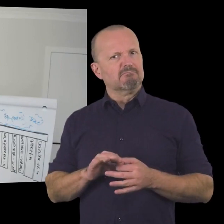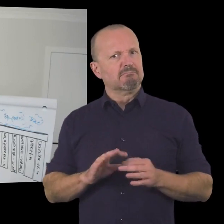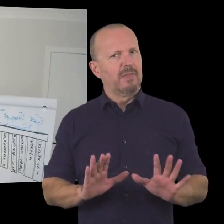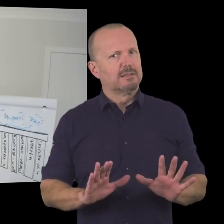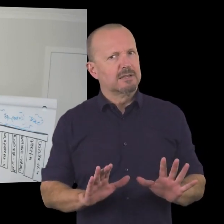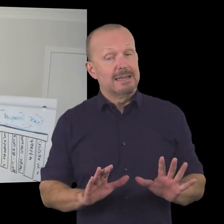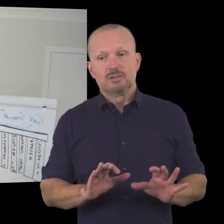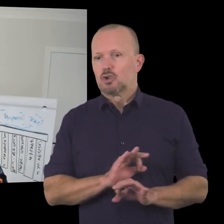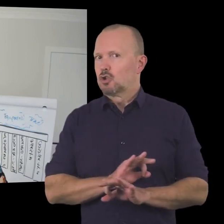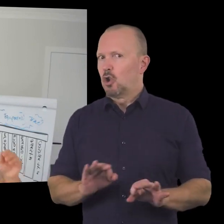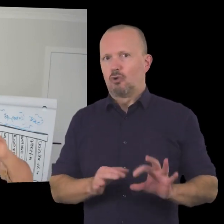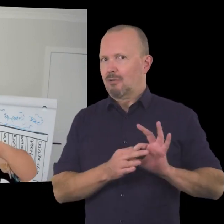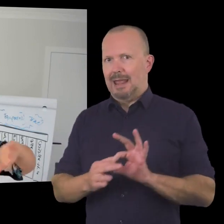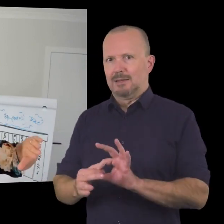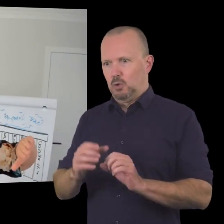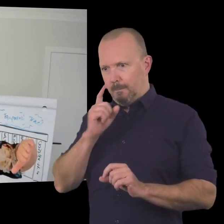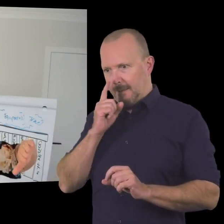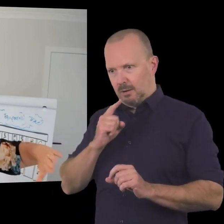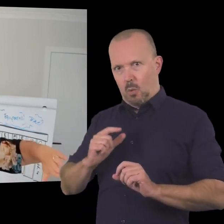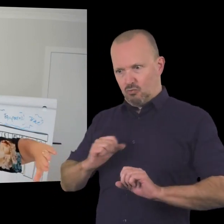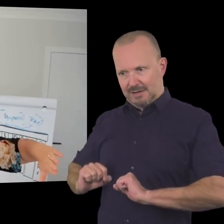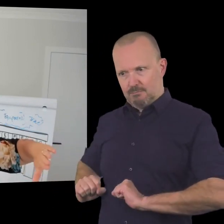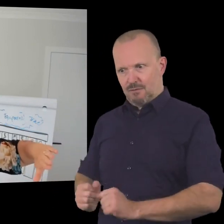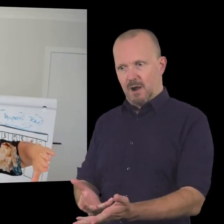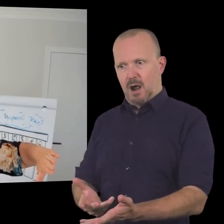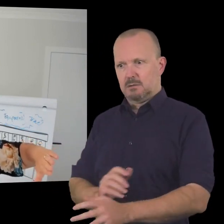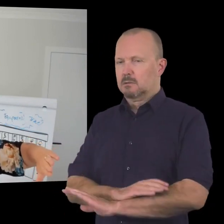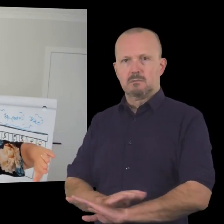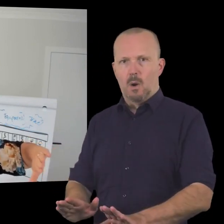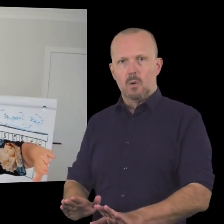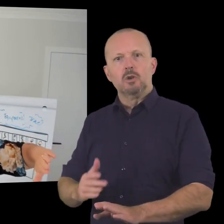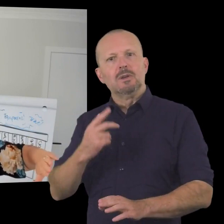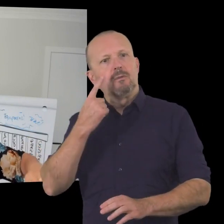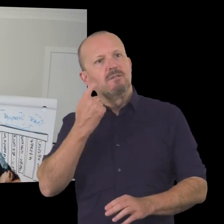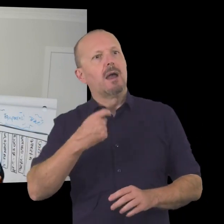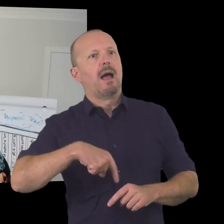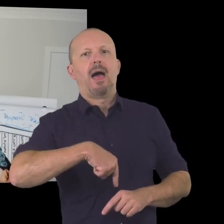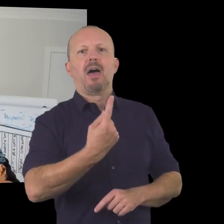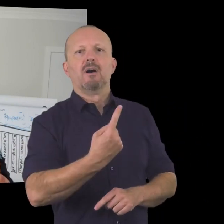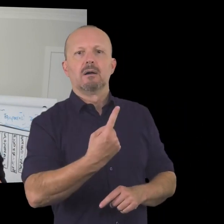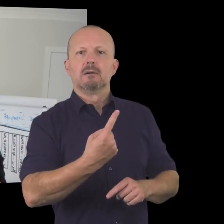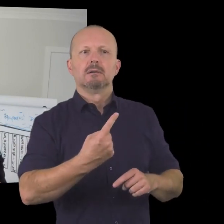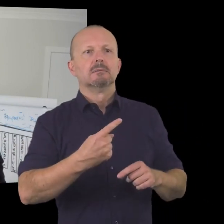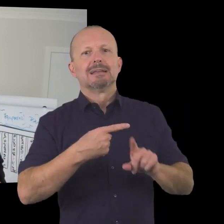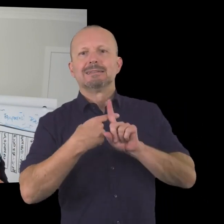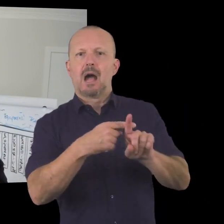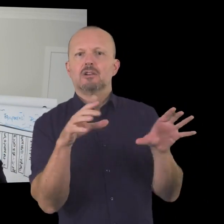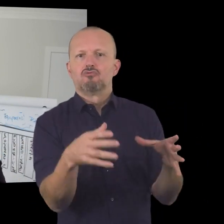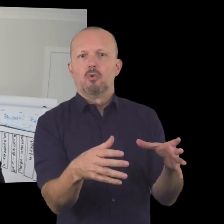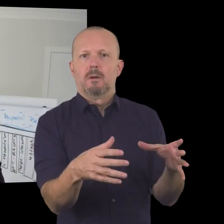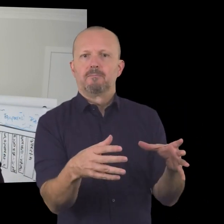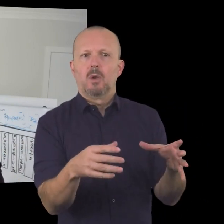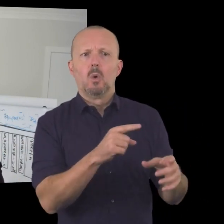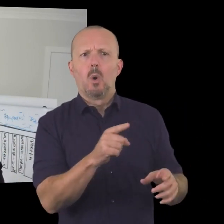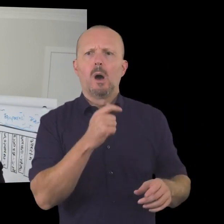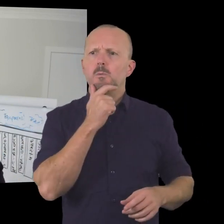feel below they like they belong it's not related to the people that you provide services for already uh you need to find a target group